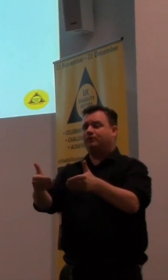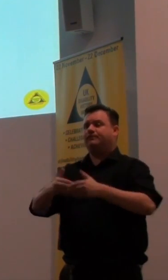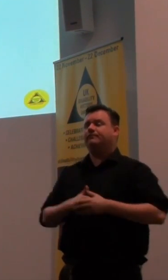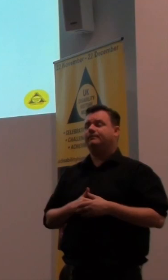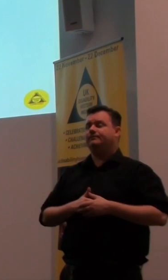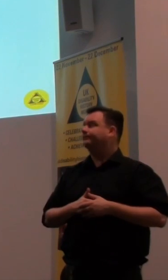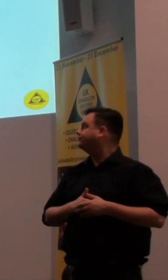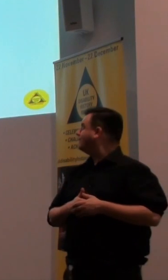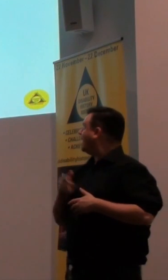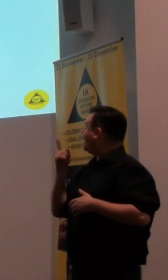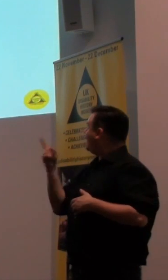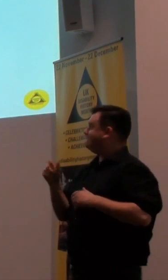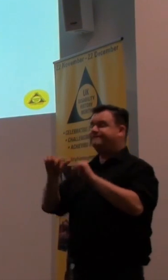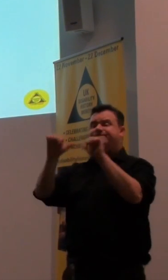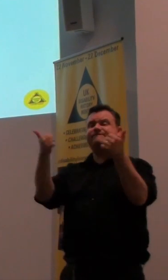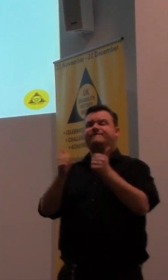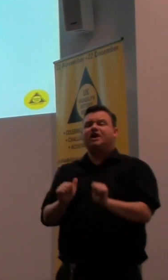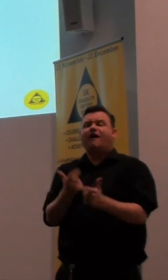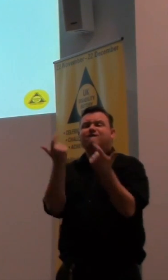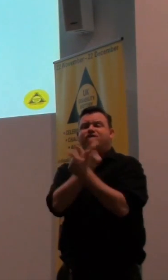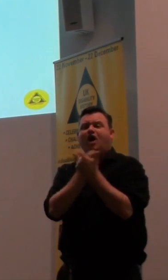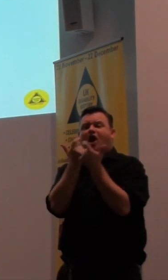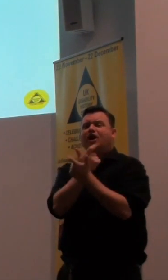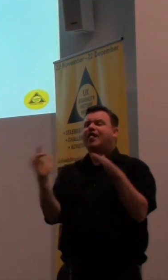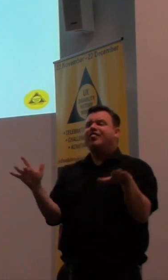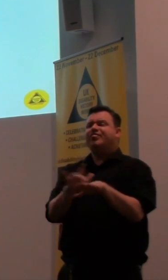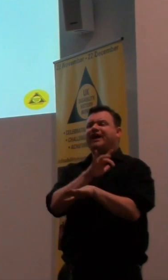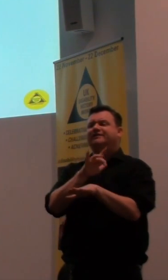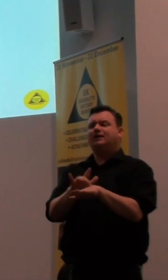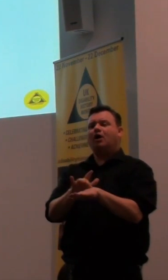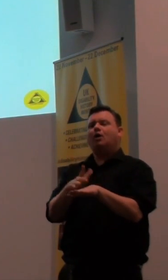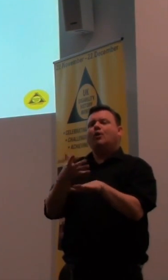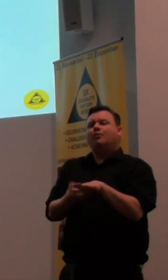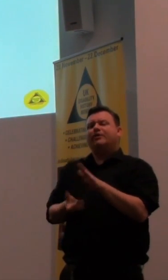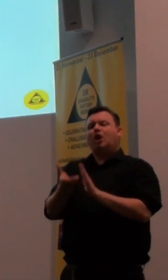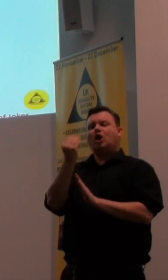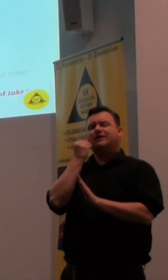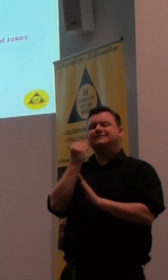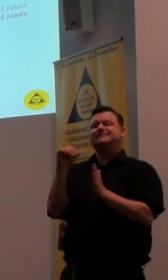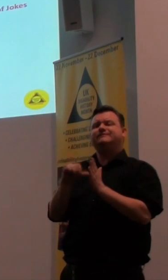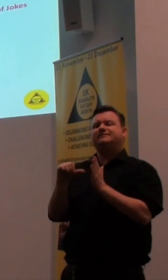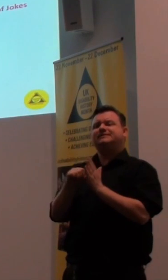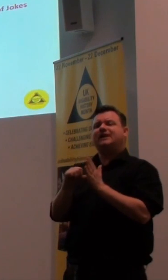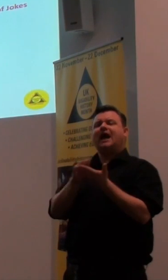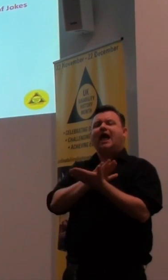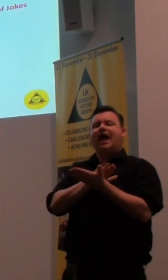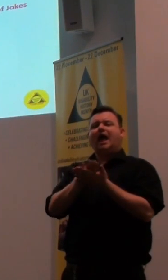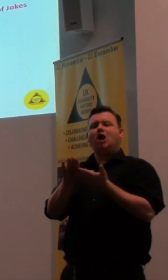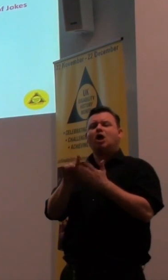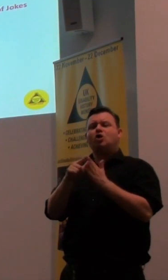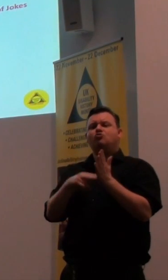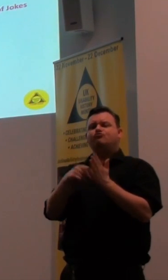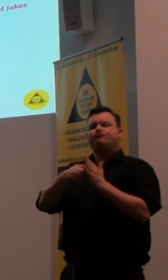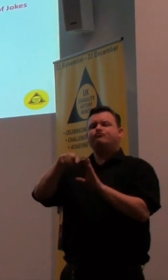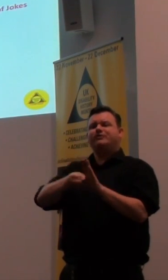with figures of fun. This is a recreation of a theatre of people with learning difficulties, of Henry VIII's time, where